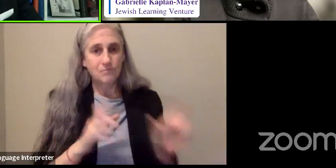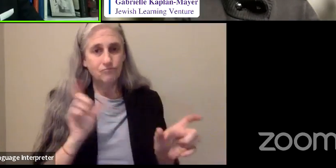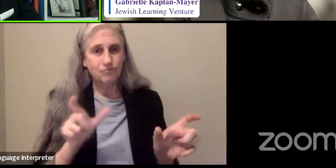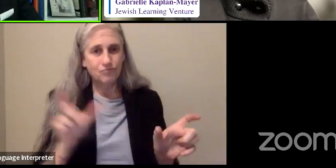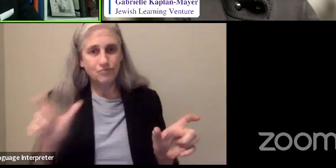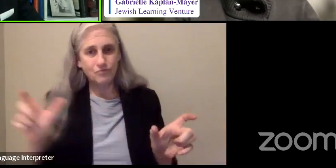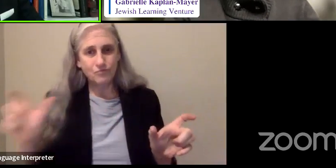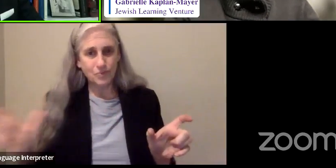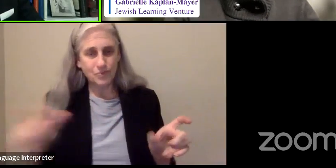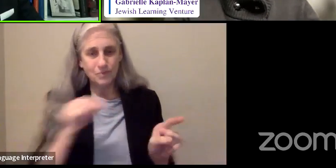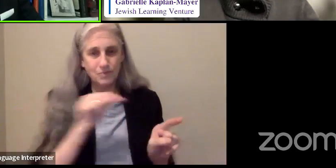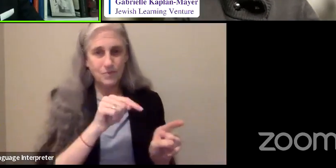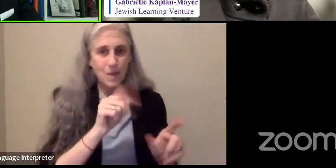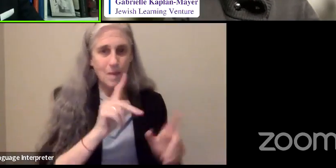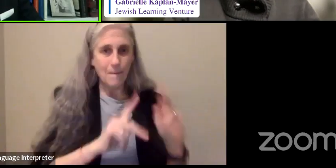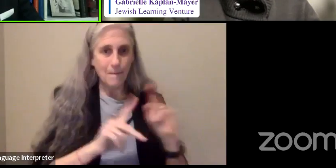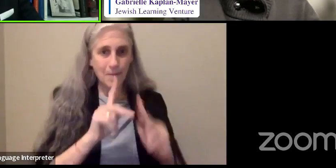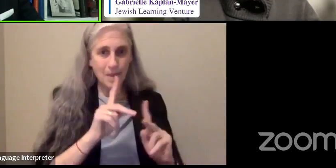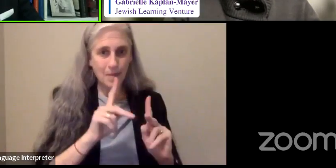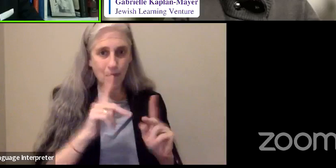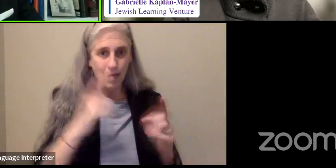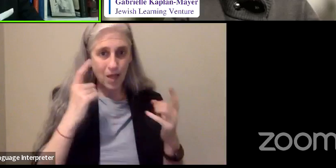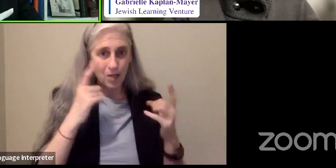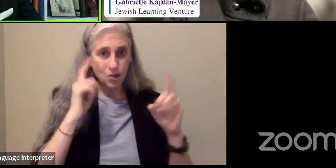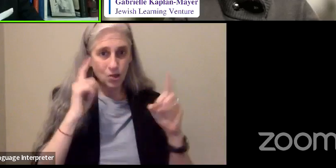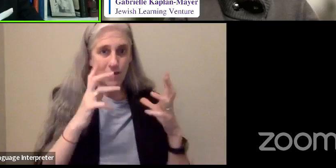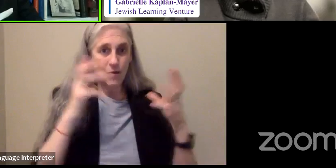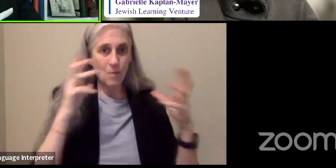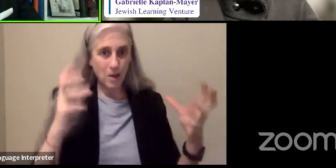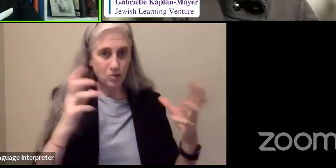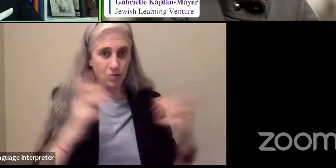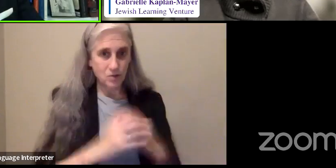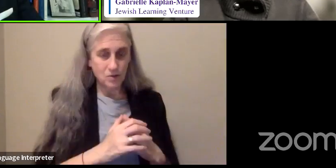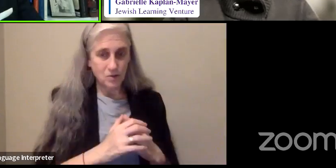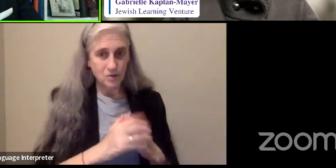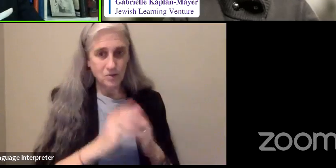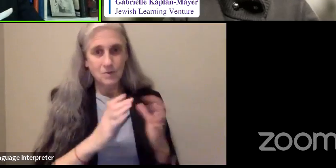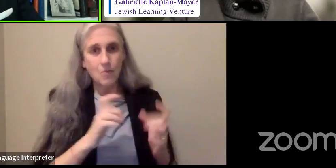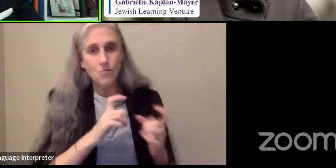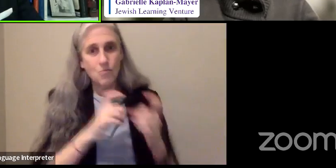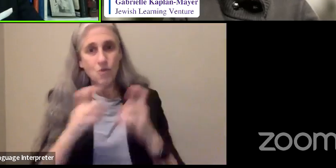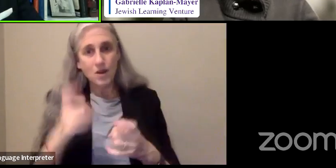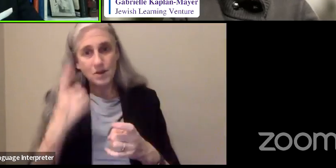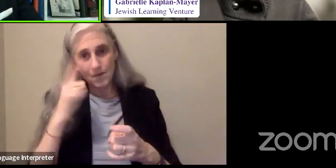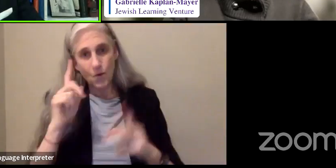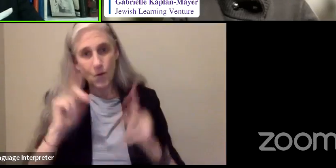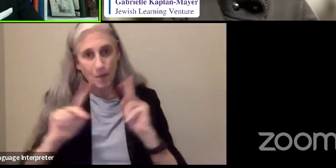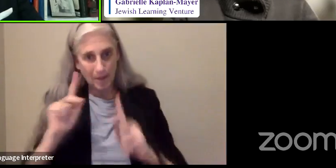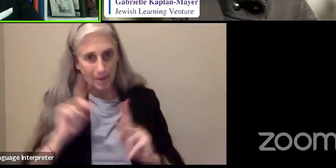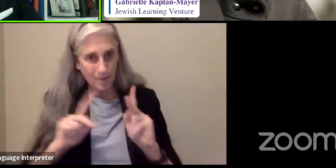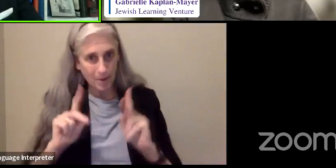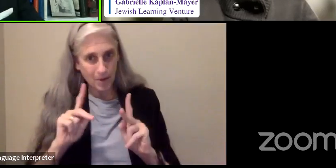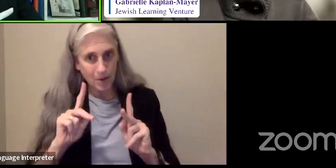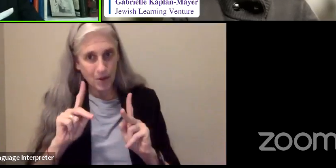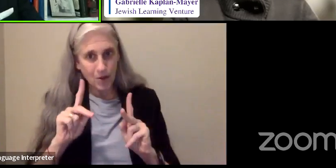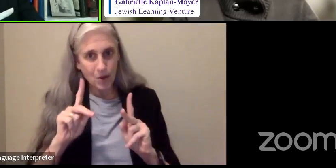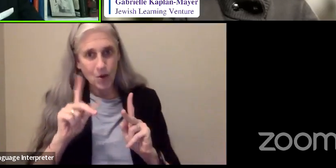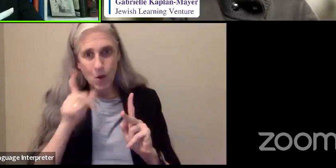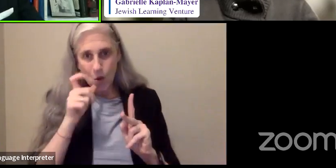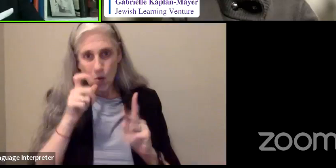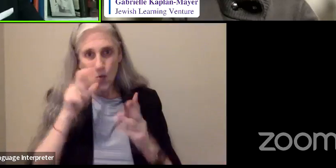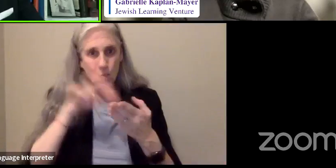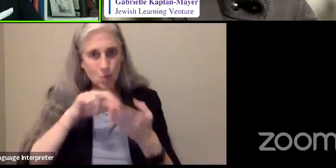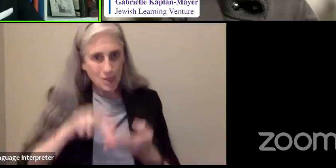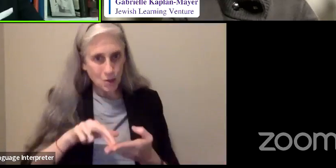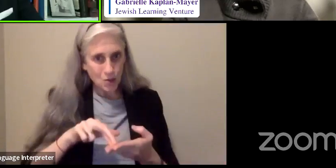people who had achieved much and there were prizes for the people who were yet to achieve.